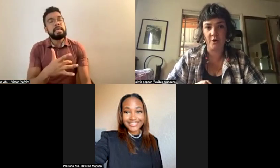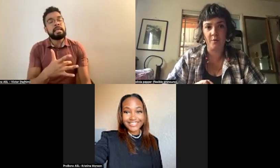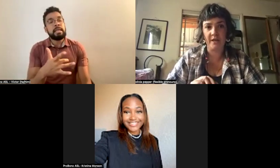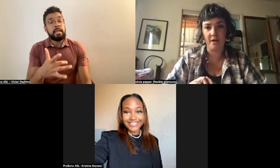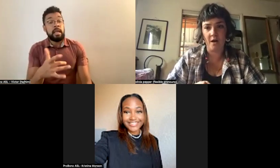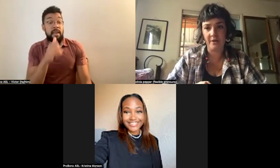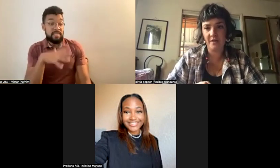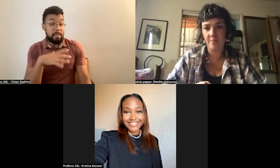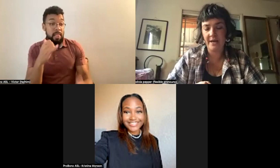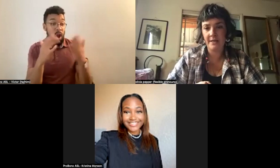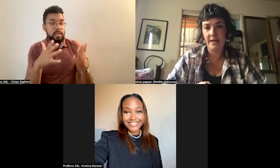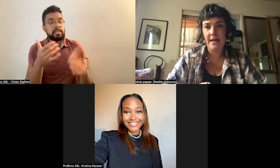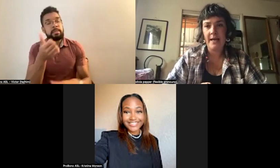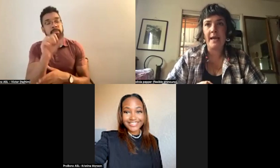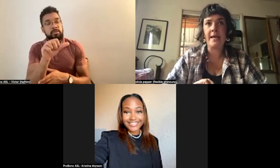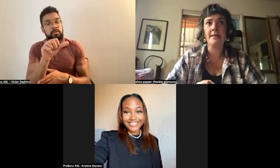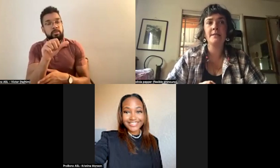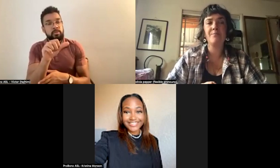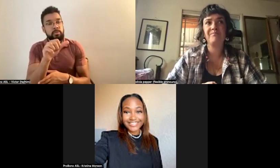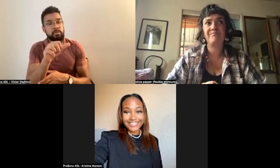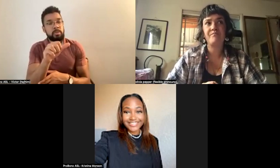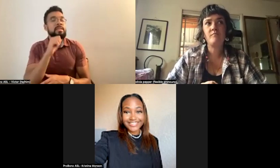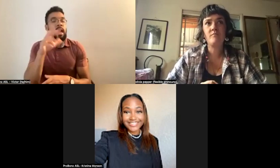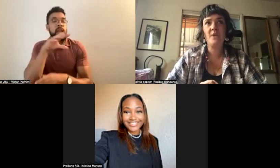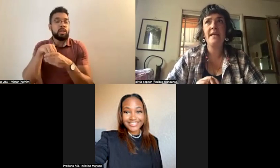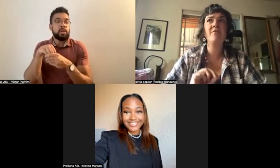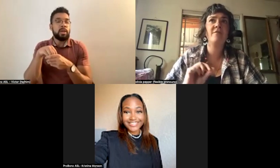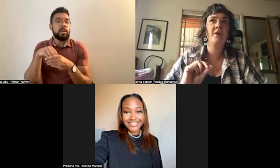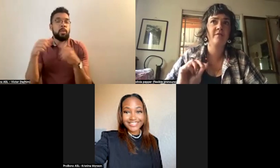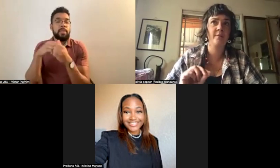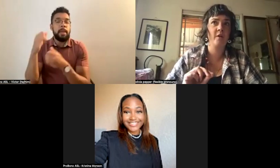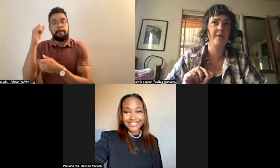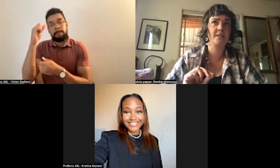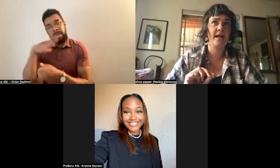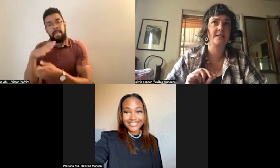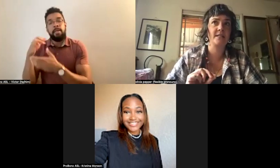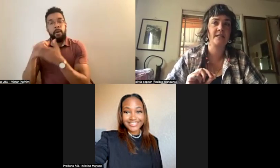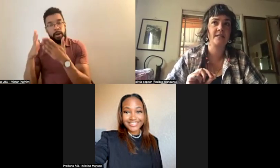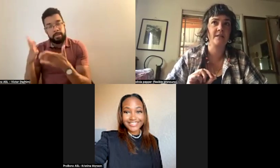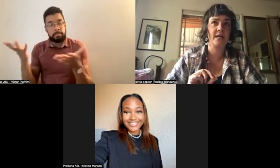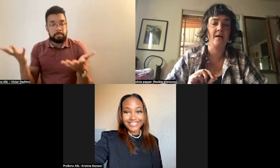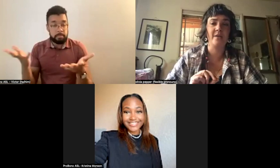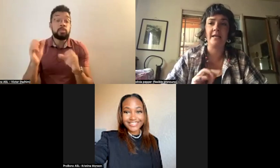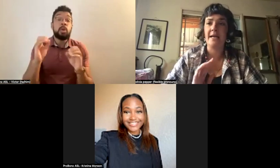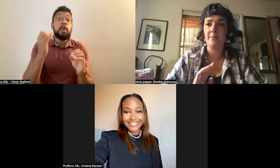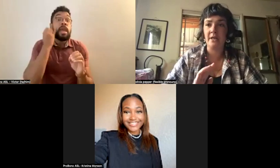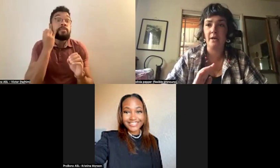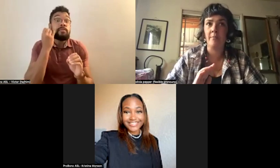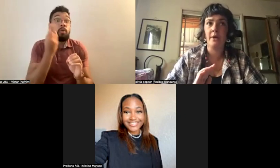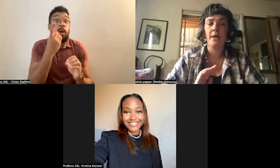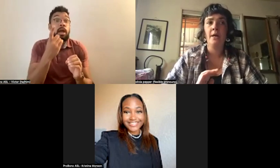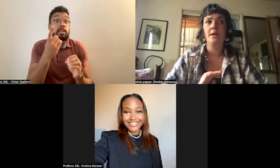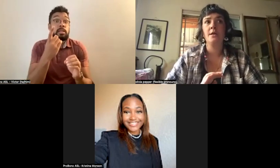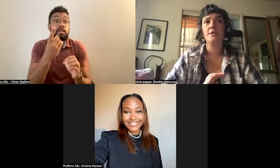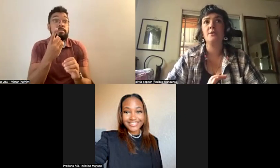be shown in the company of men. And if a female artist had success at the time in any medium,